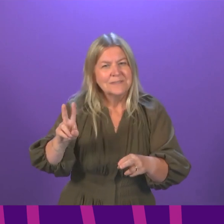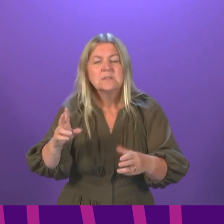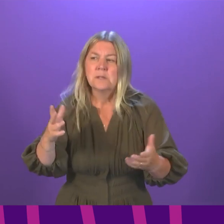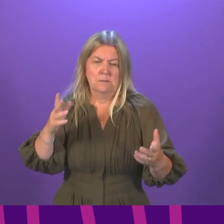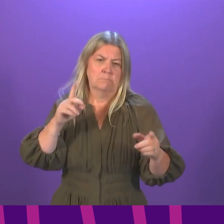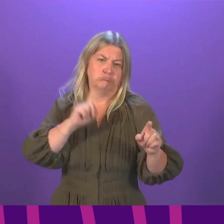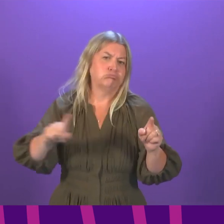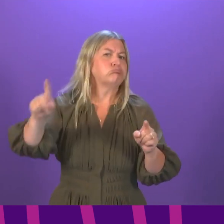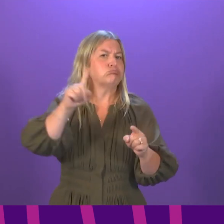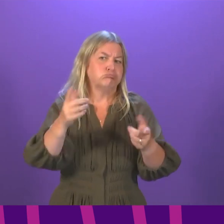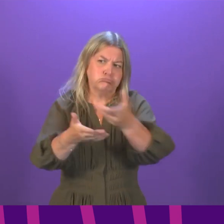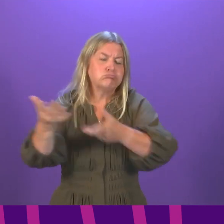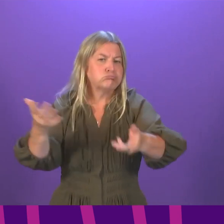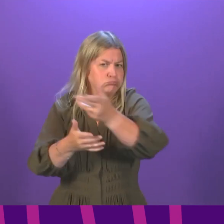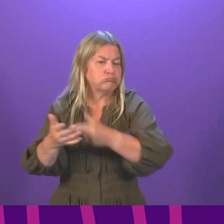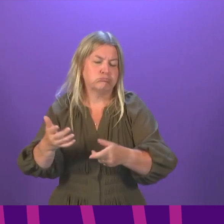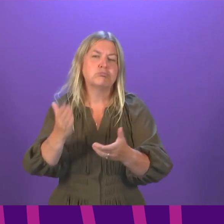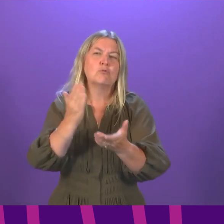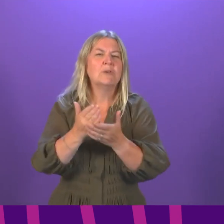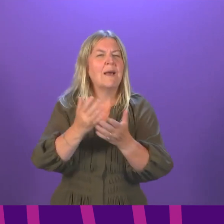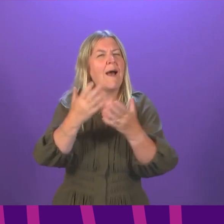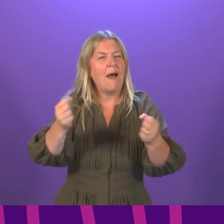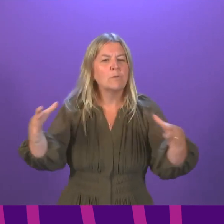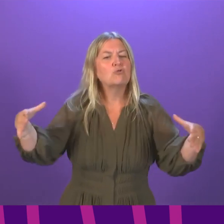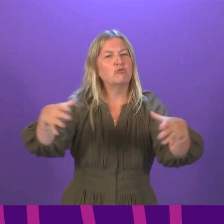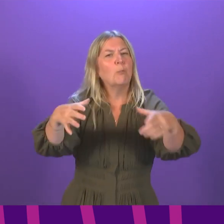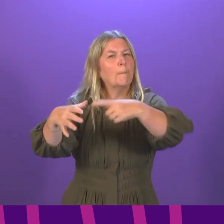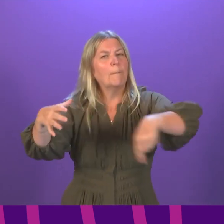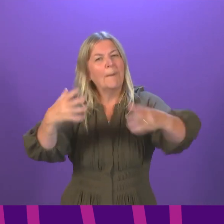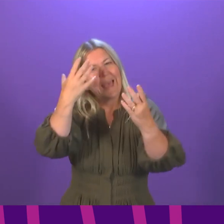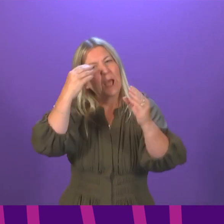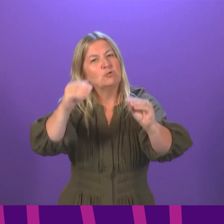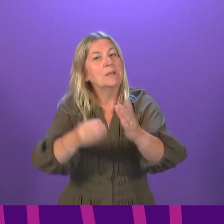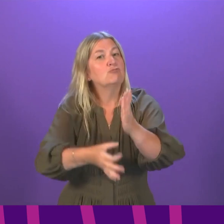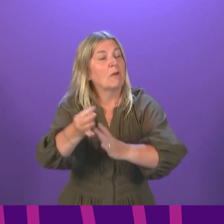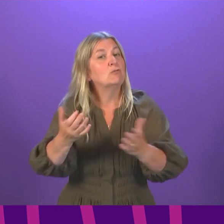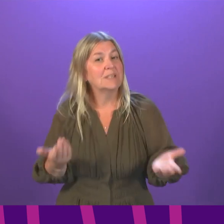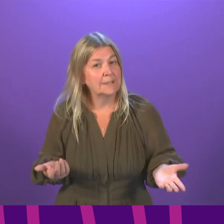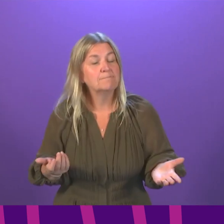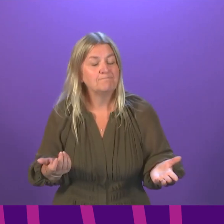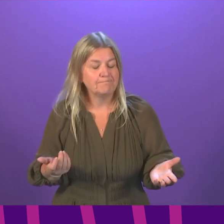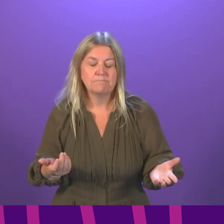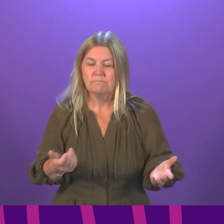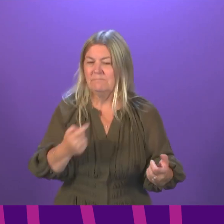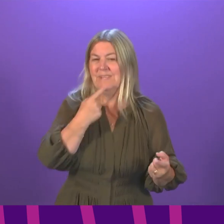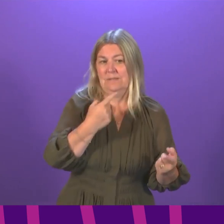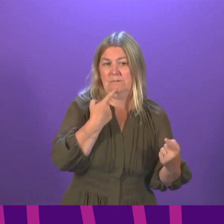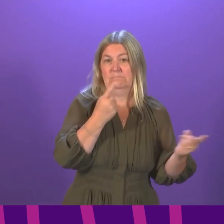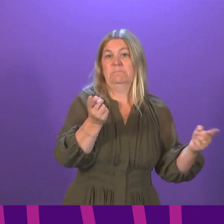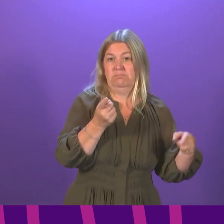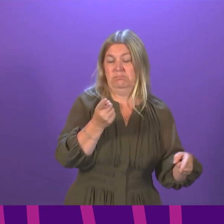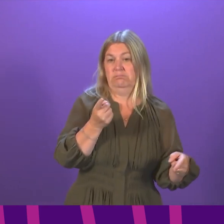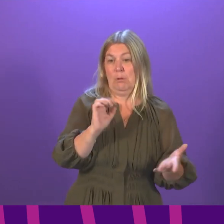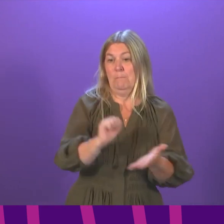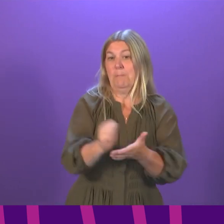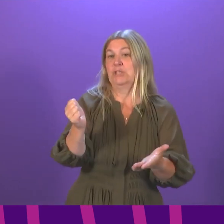umbrella of the Education Recovery Group. I indicated in my statement that are publishing it probably already published by now.